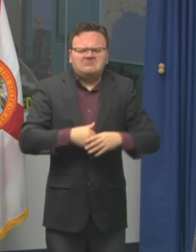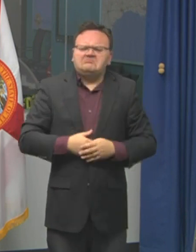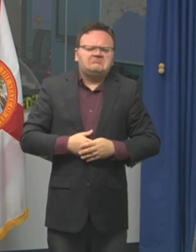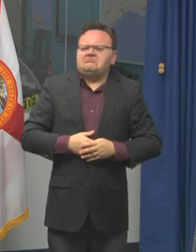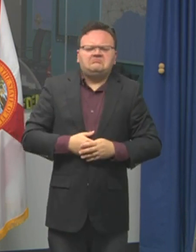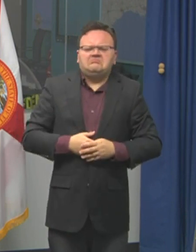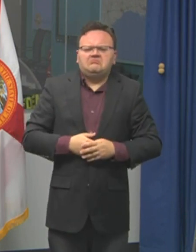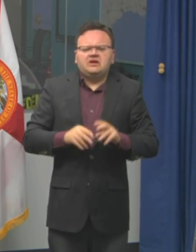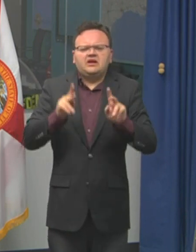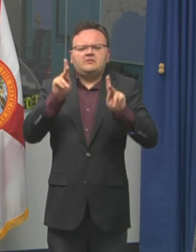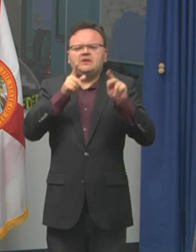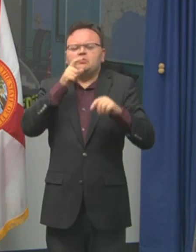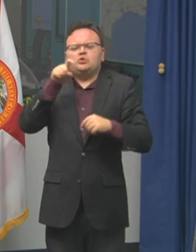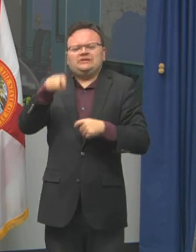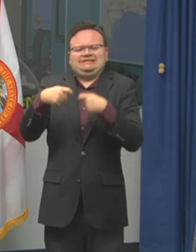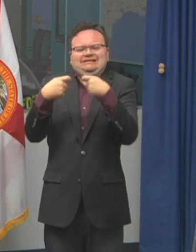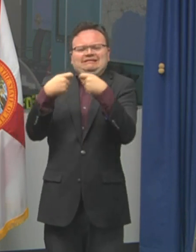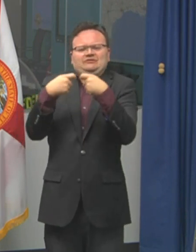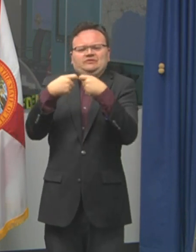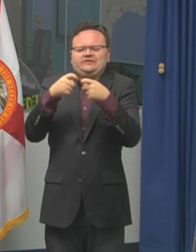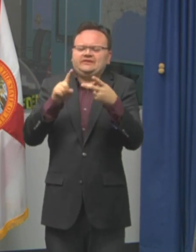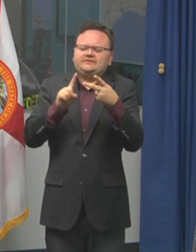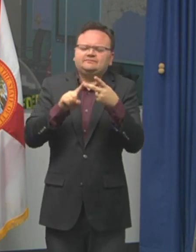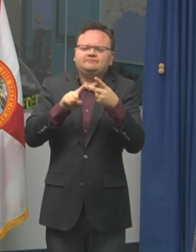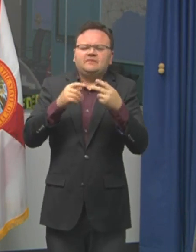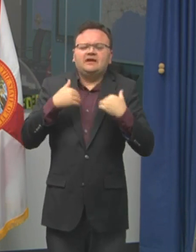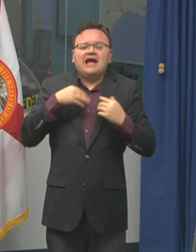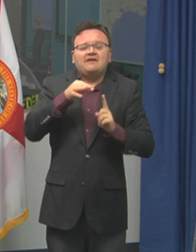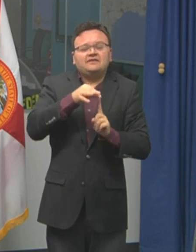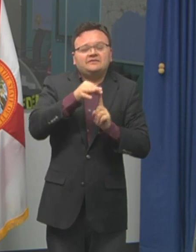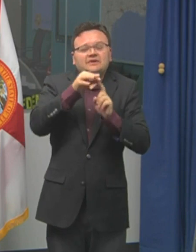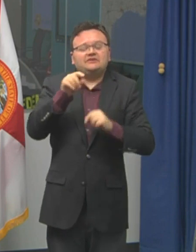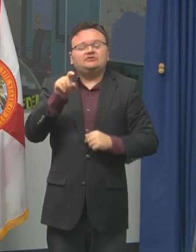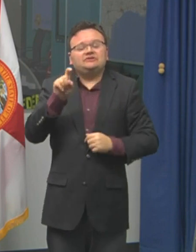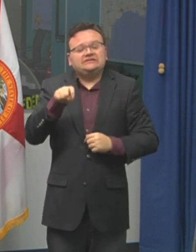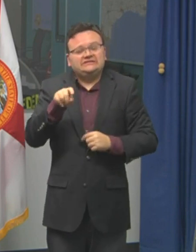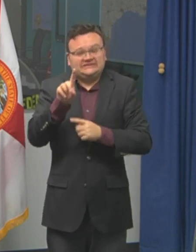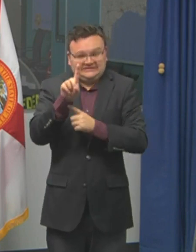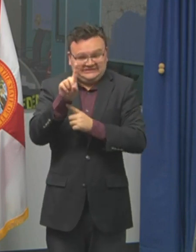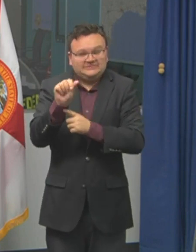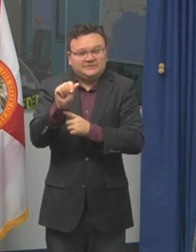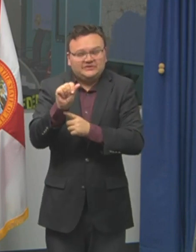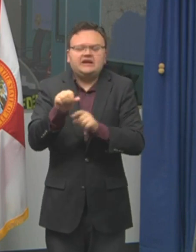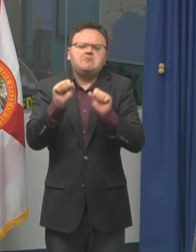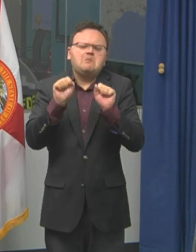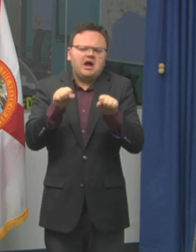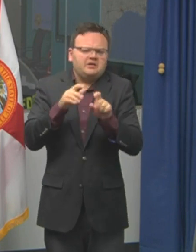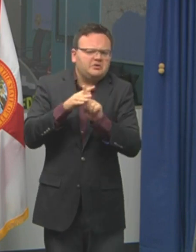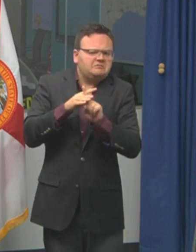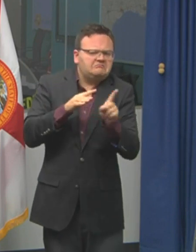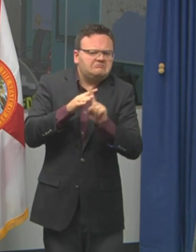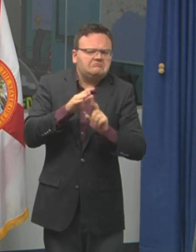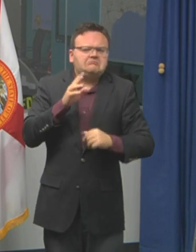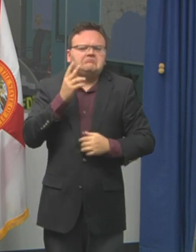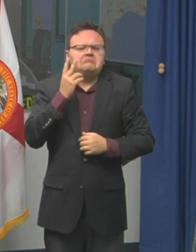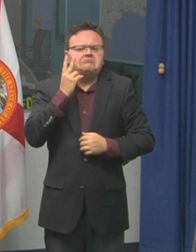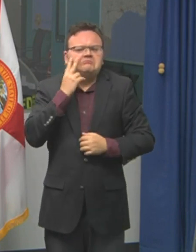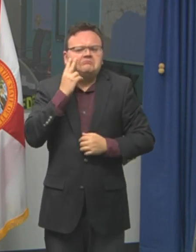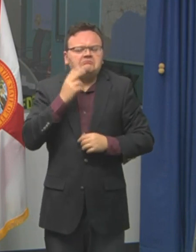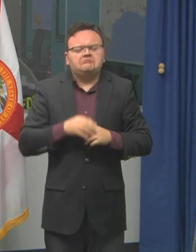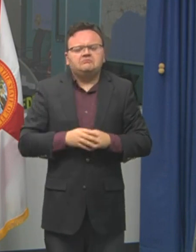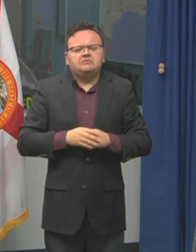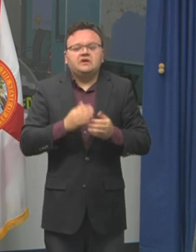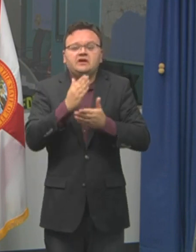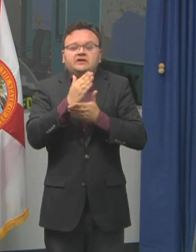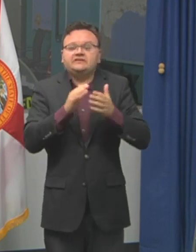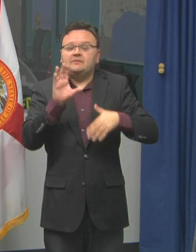power dependent or who have special needs. There could be targeted low lying areas in some of those counties. And so what